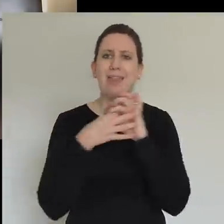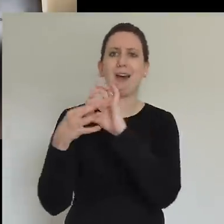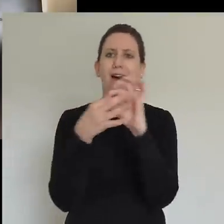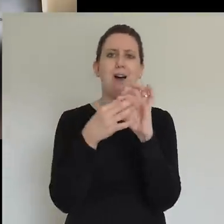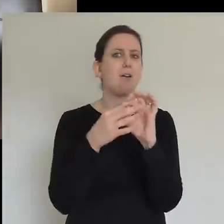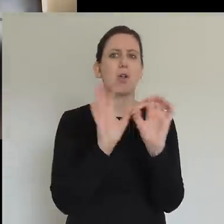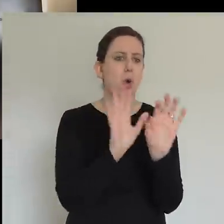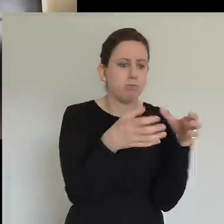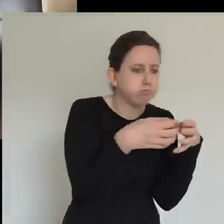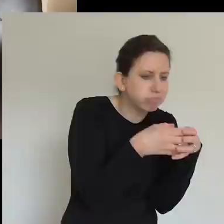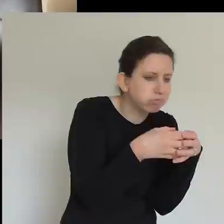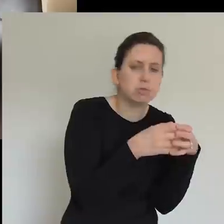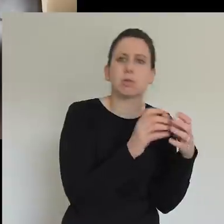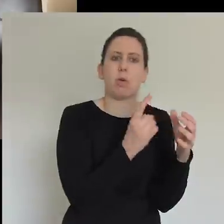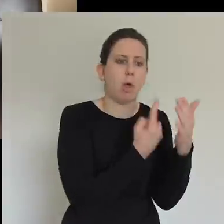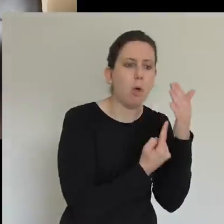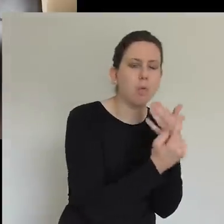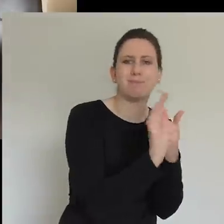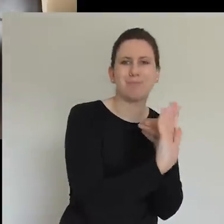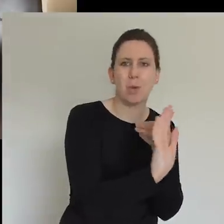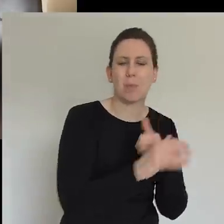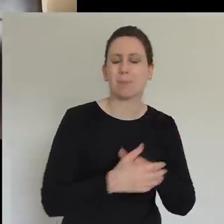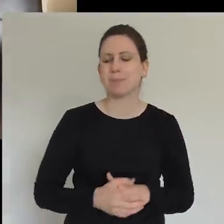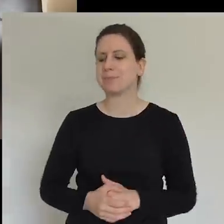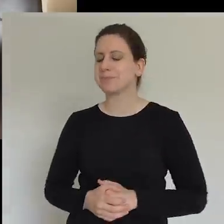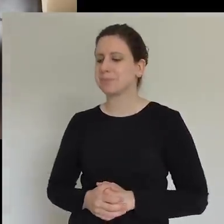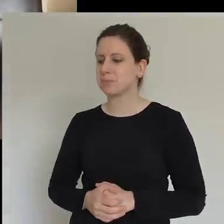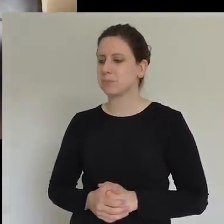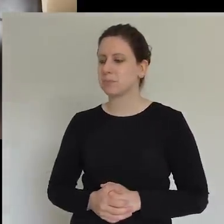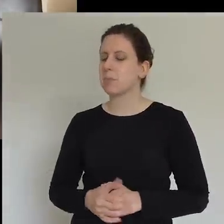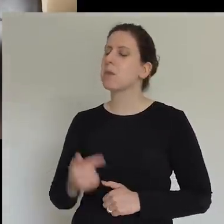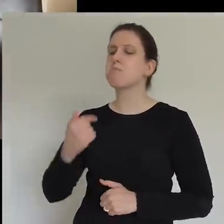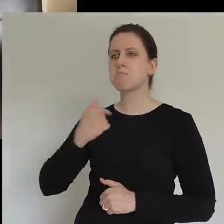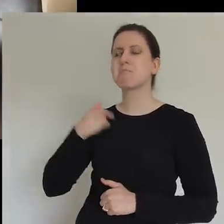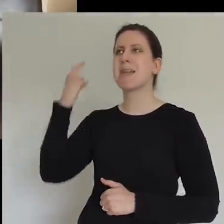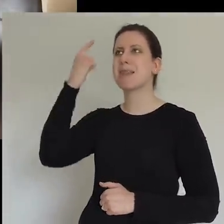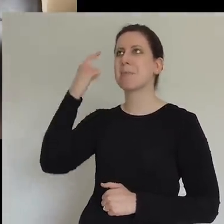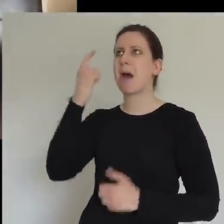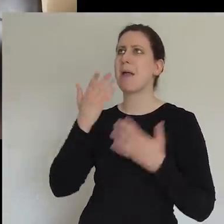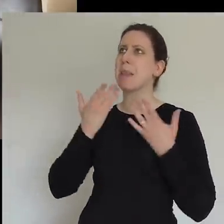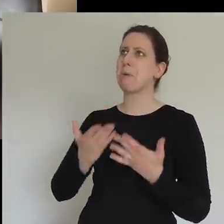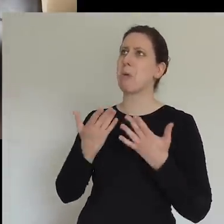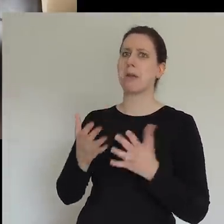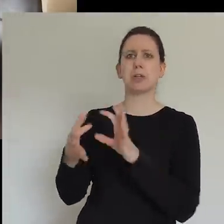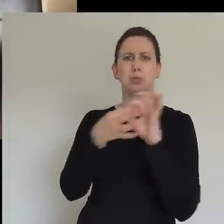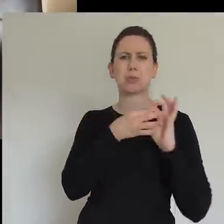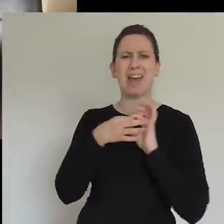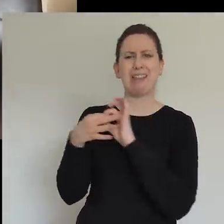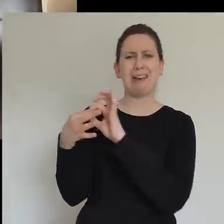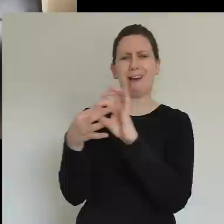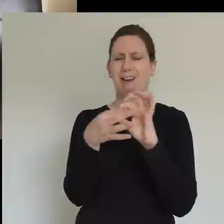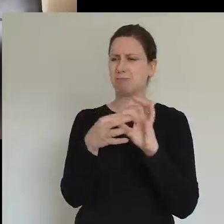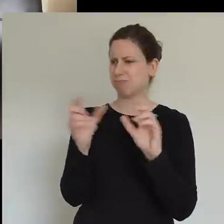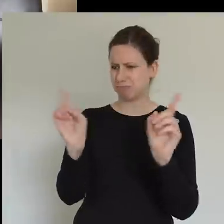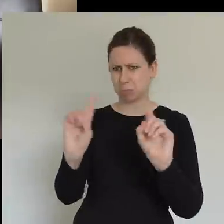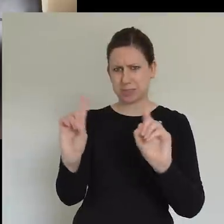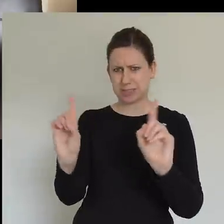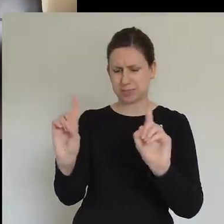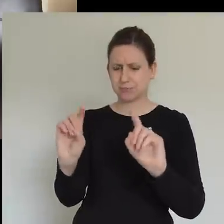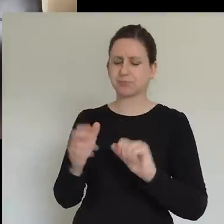you know, what is the togetherness that's arising right now for us. And, you know, one of the things that's been significant has been our team